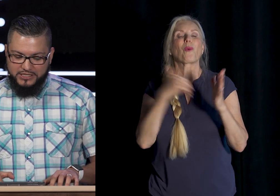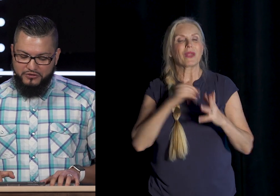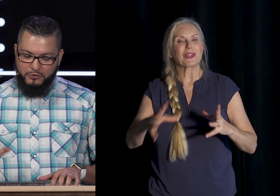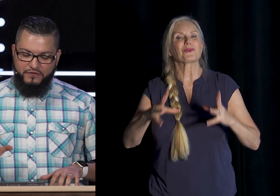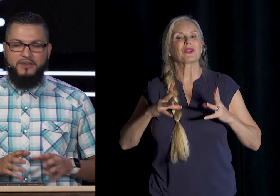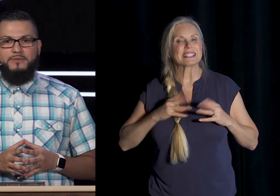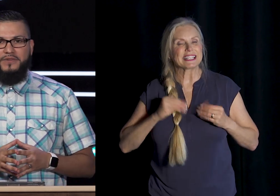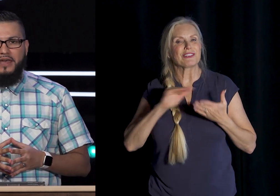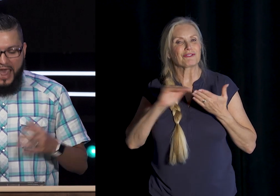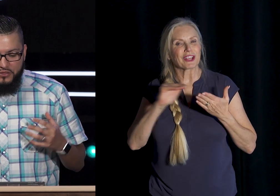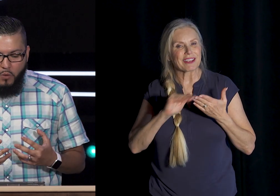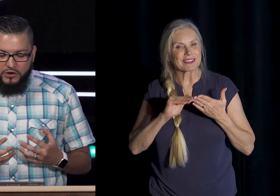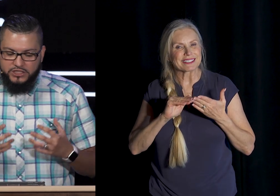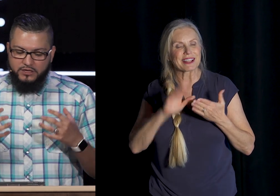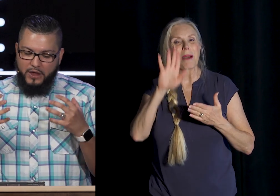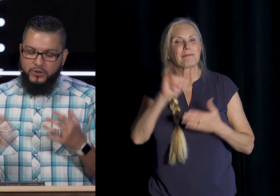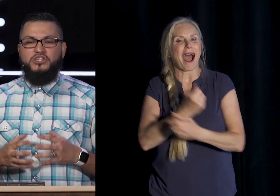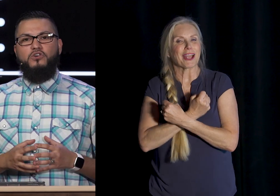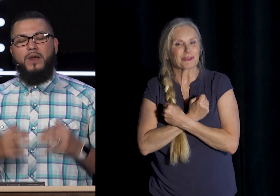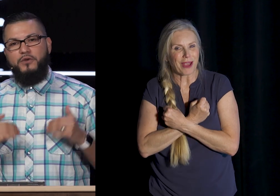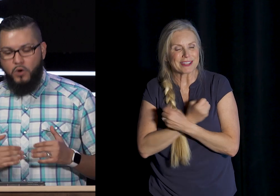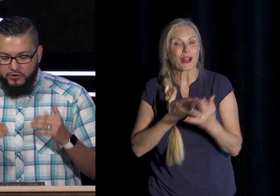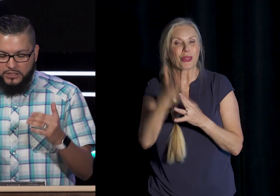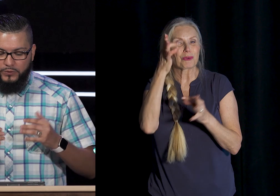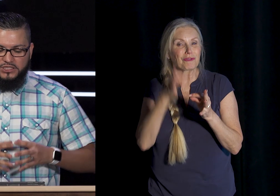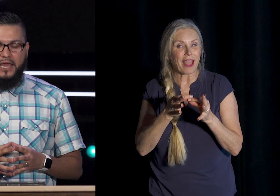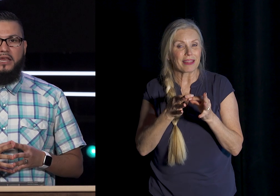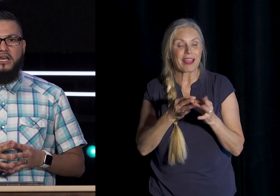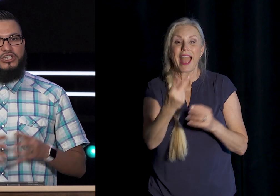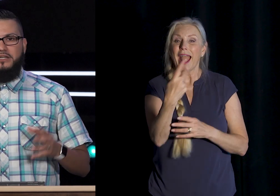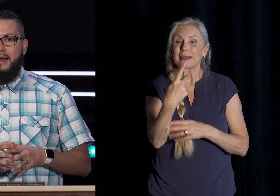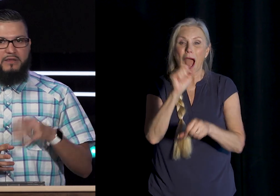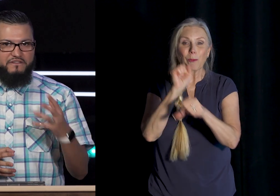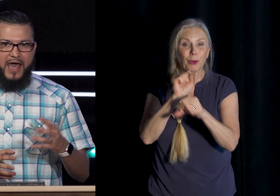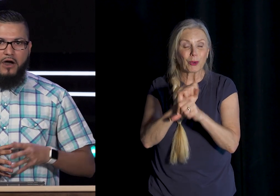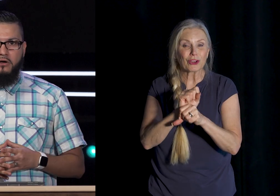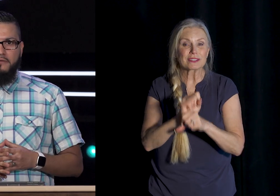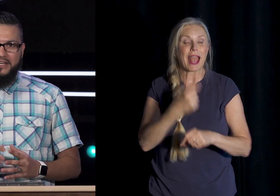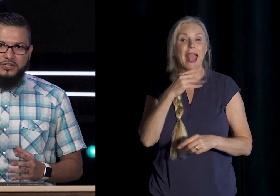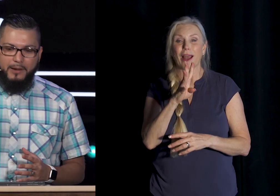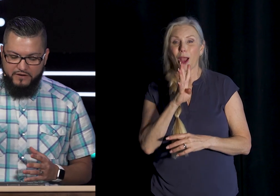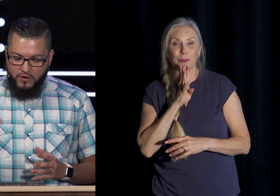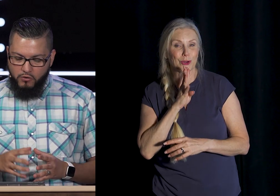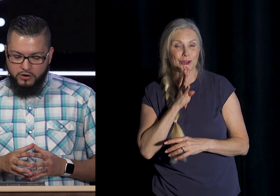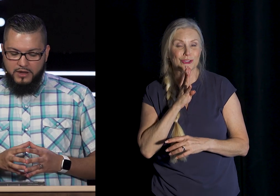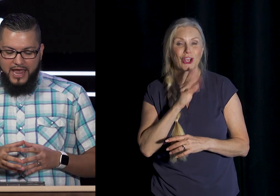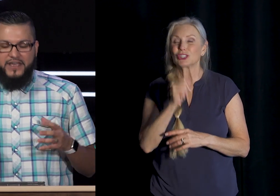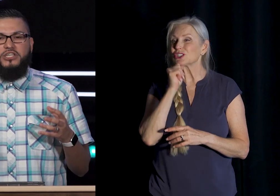Through faith And the works That we do And the words That we say Should not be foul They should not be vulgar And they should